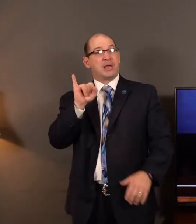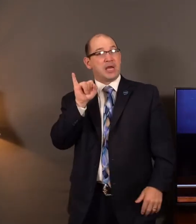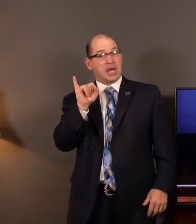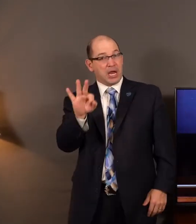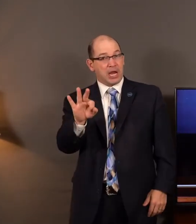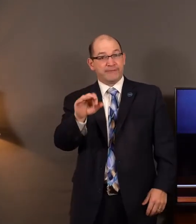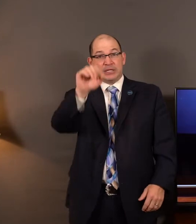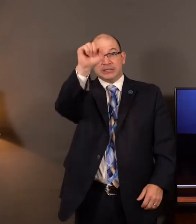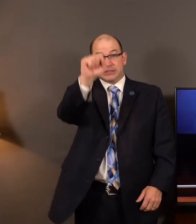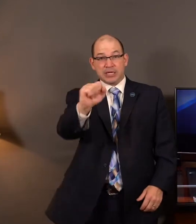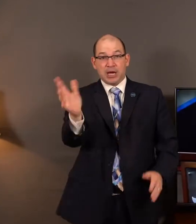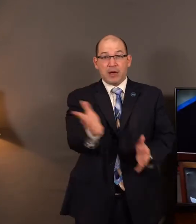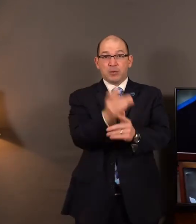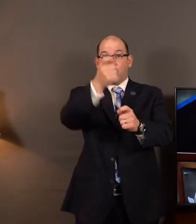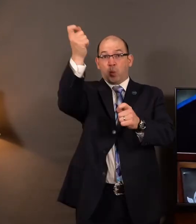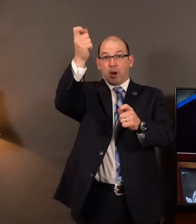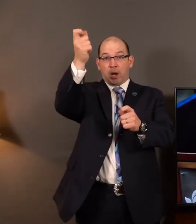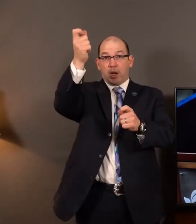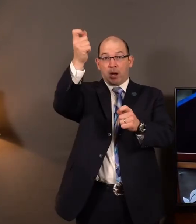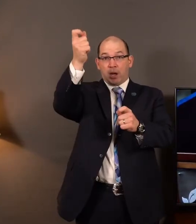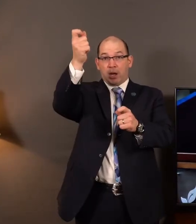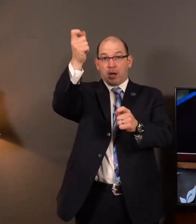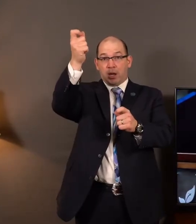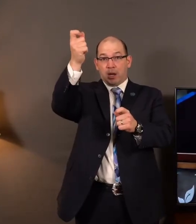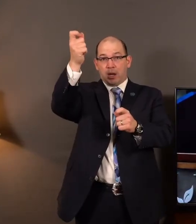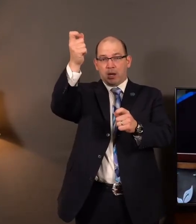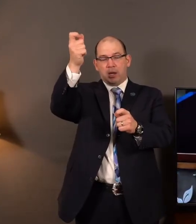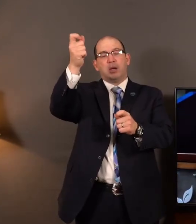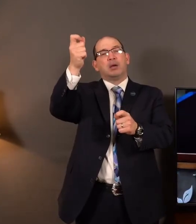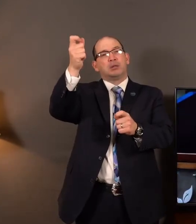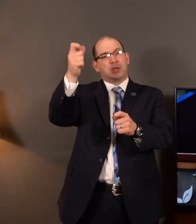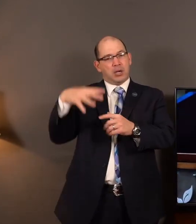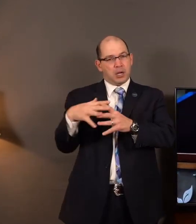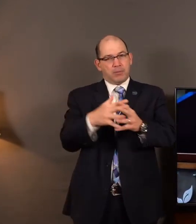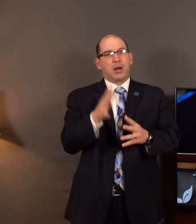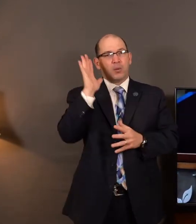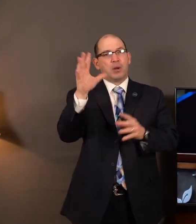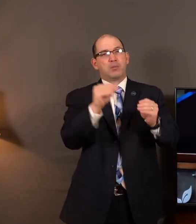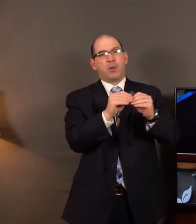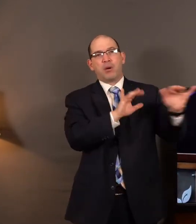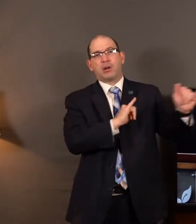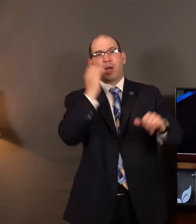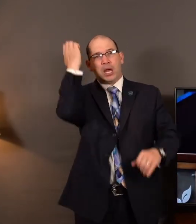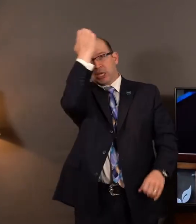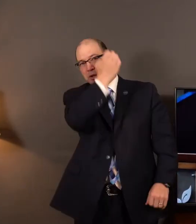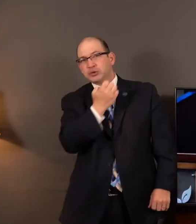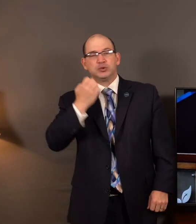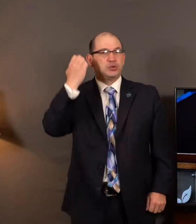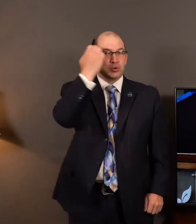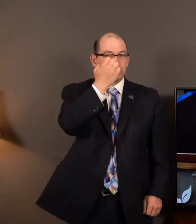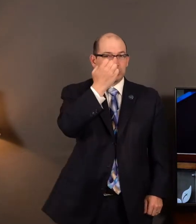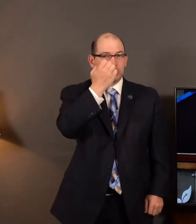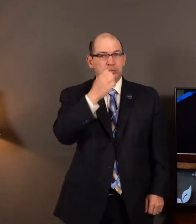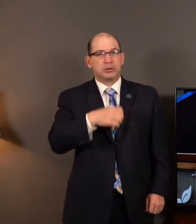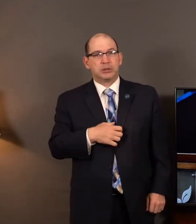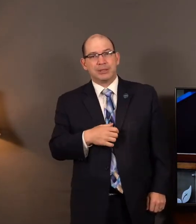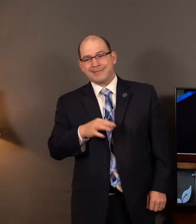Army won the Civil War, that America today would be much more like Europe, comprised of 9 to 13 individual countries,